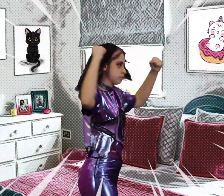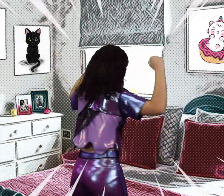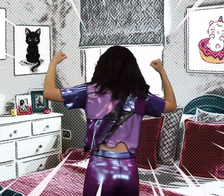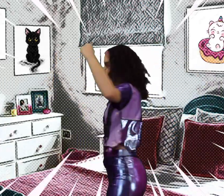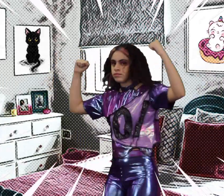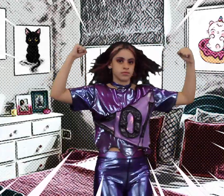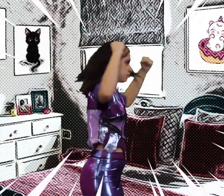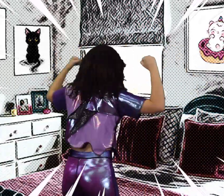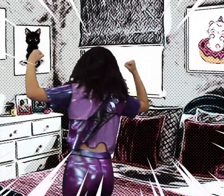Finally,